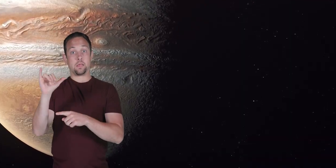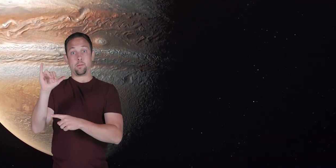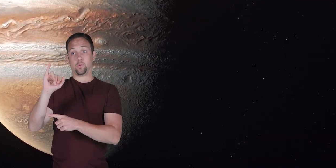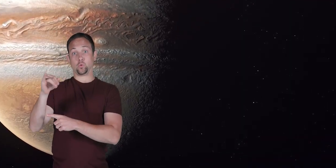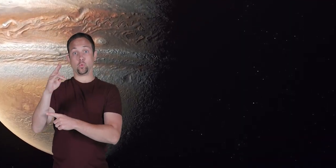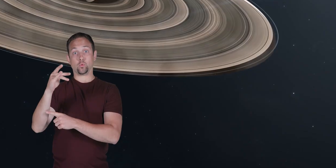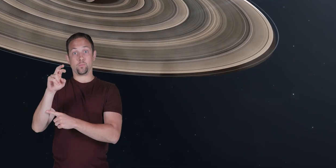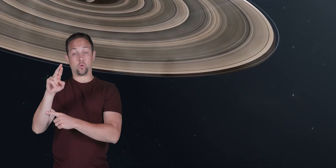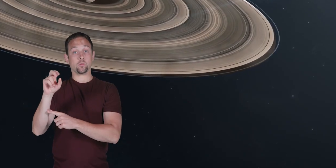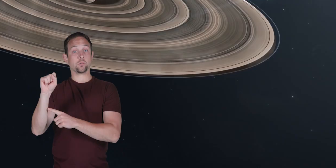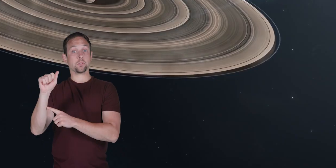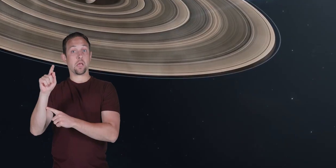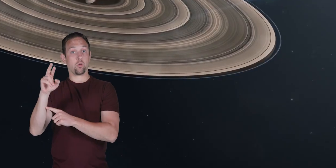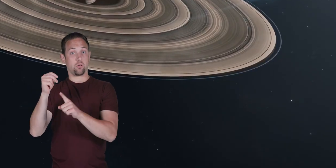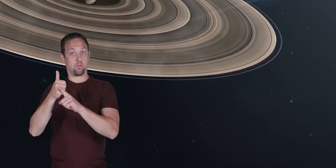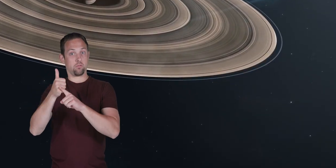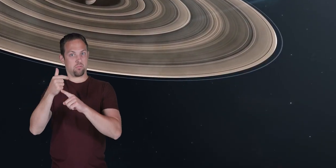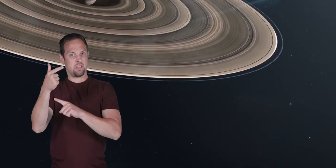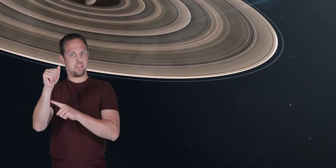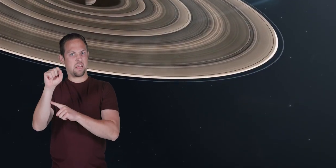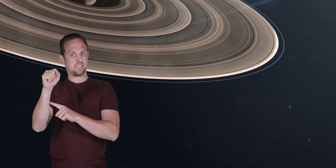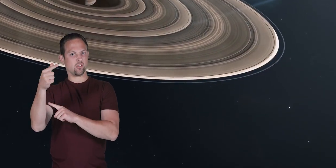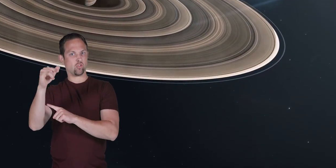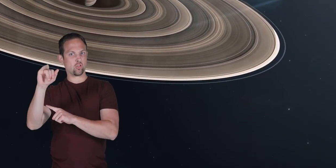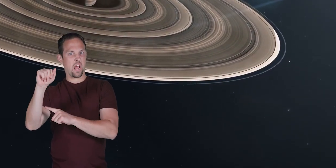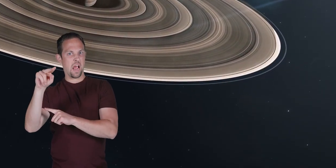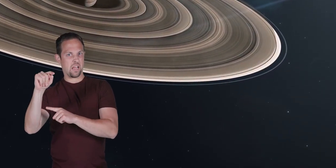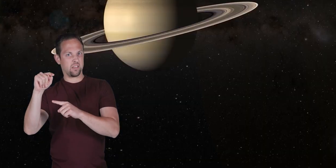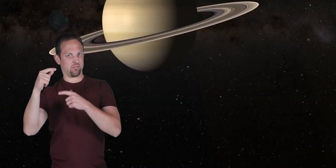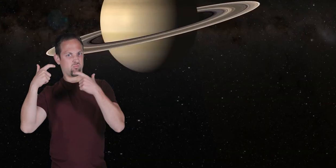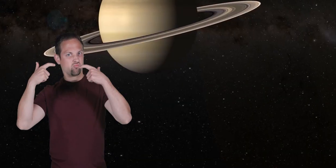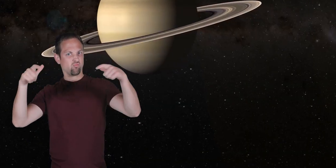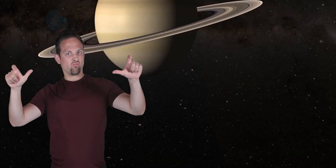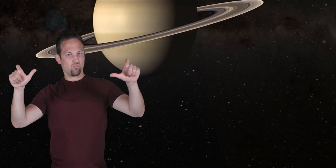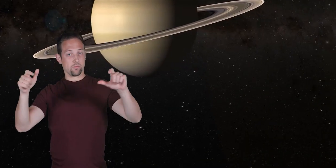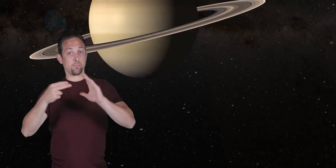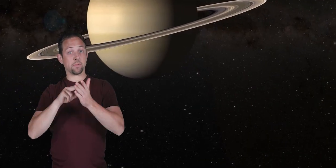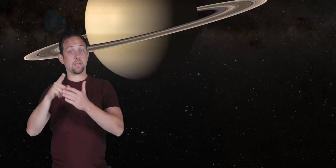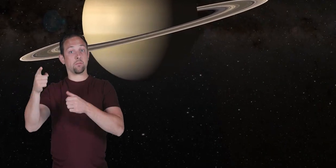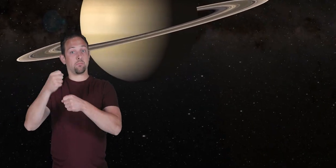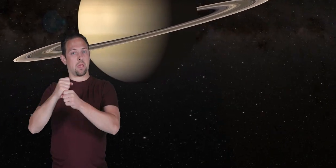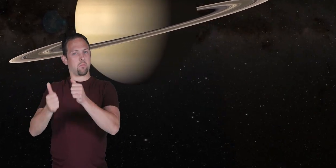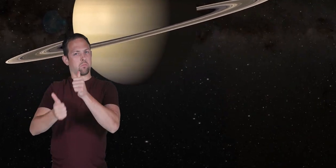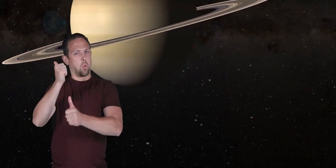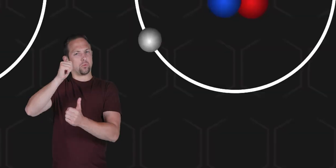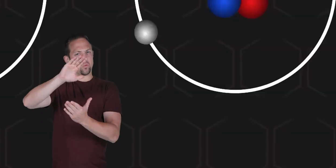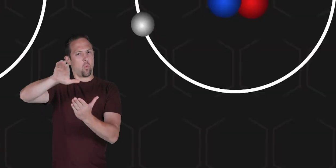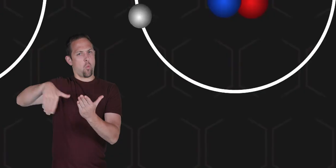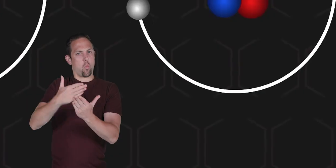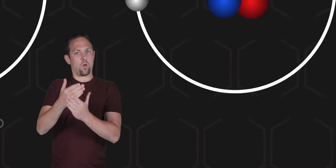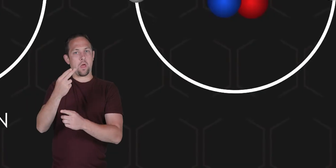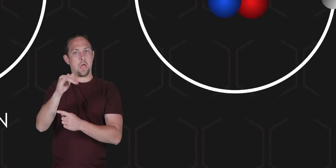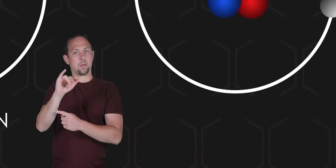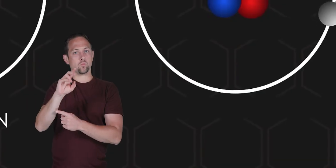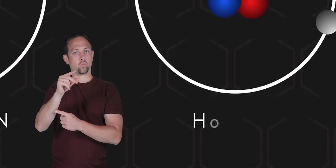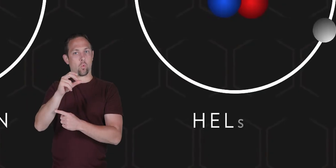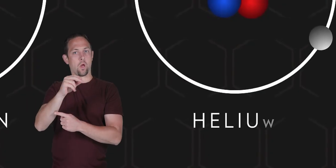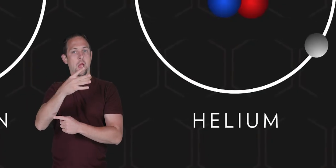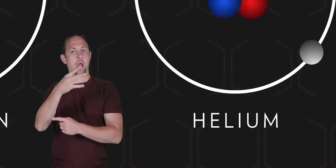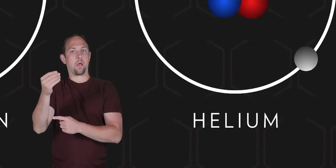Saturn is a gas giant that means that it is mostly made up of hydrogen and helium gas